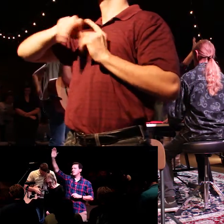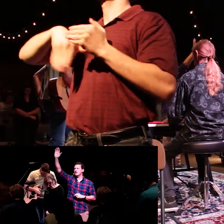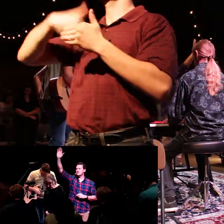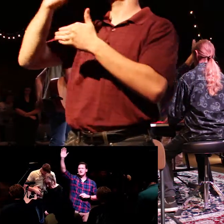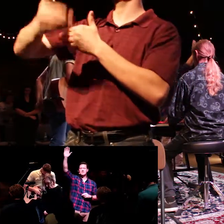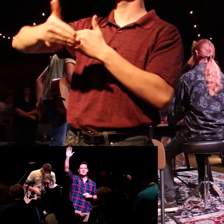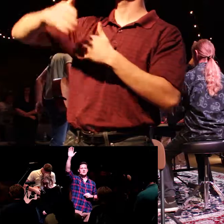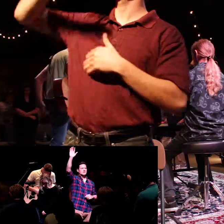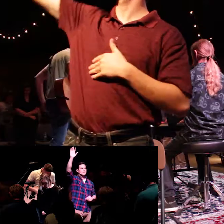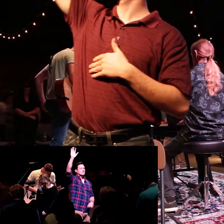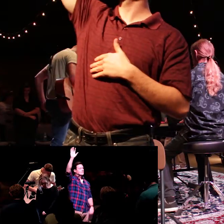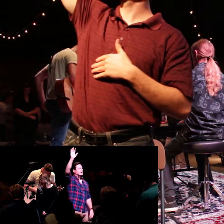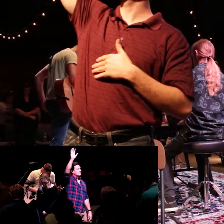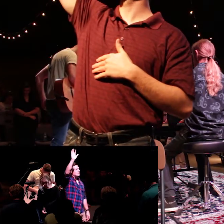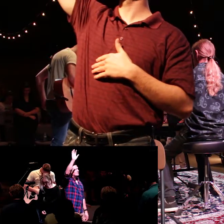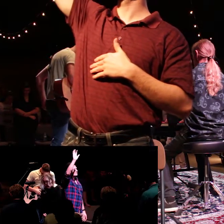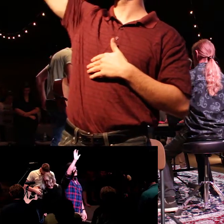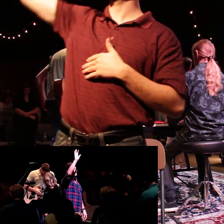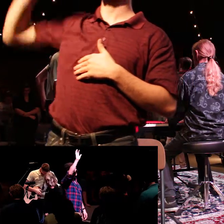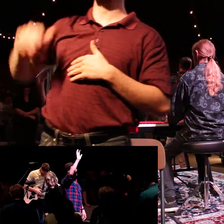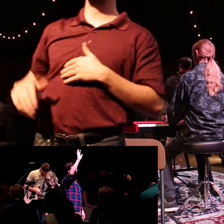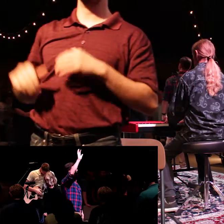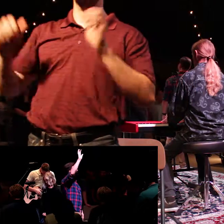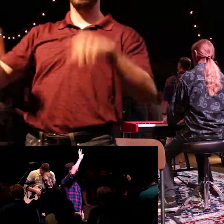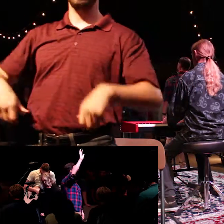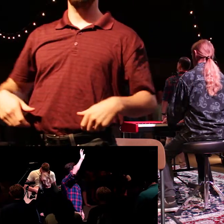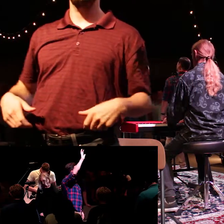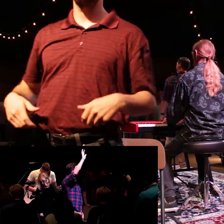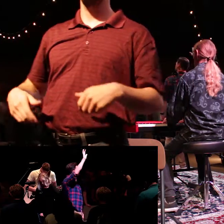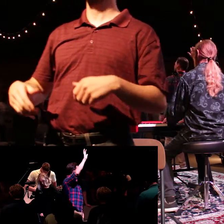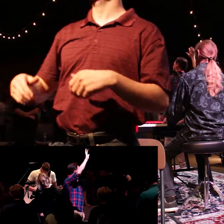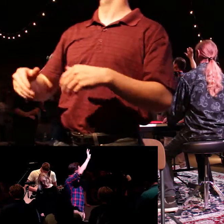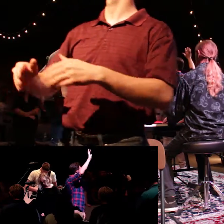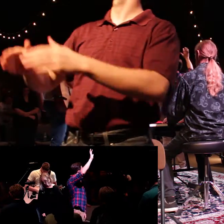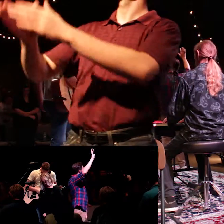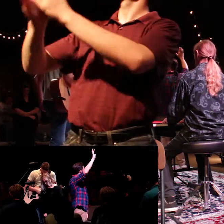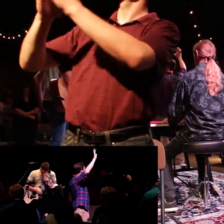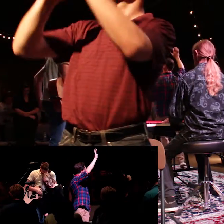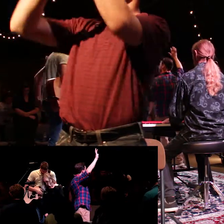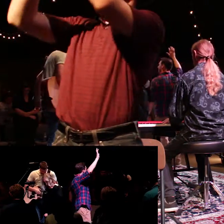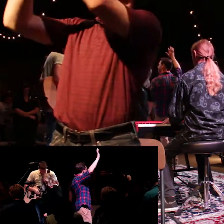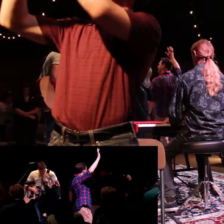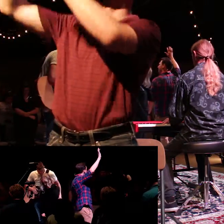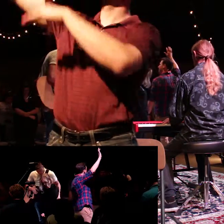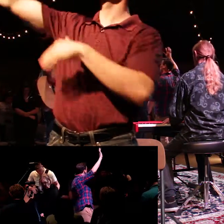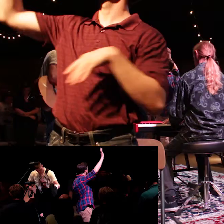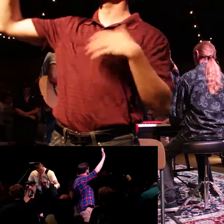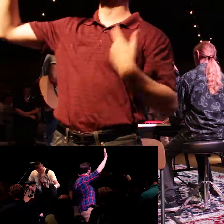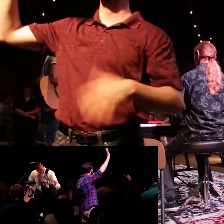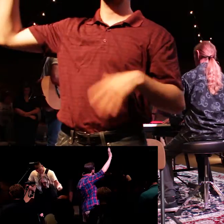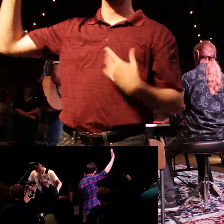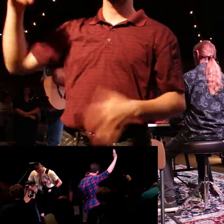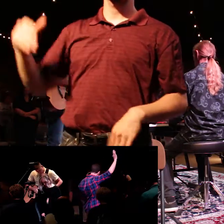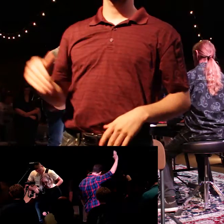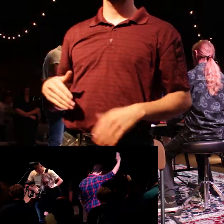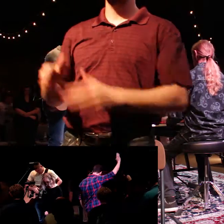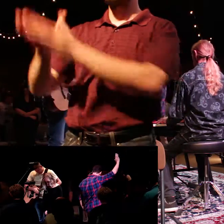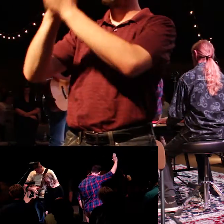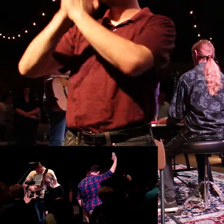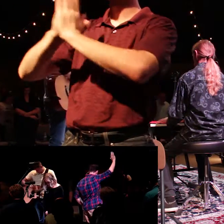hands up. Man, wow. Praise God. Praise God. I want you to pray with me right now if you